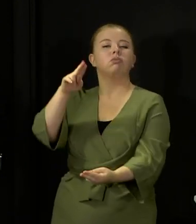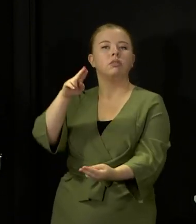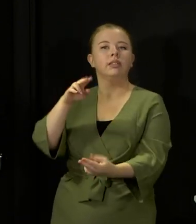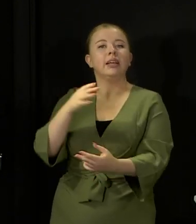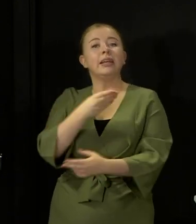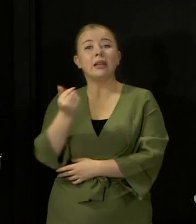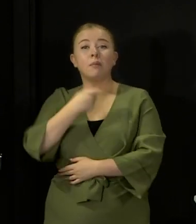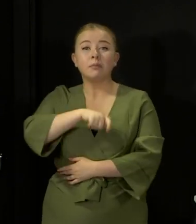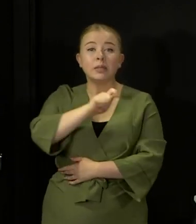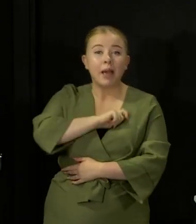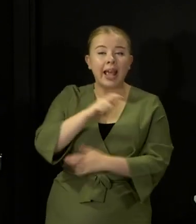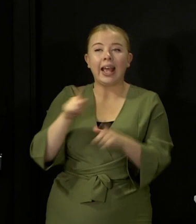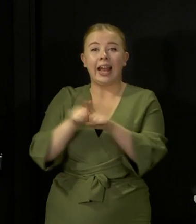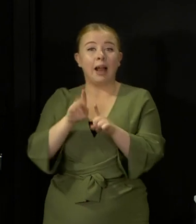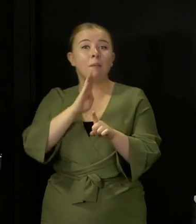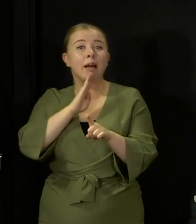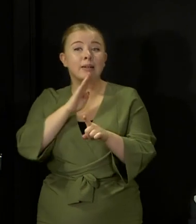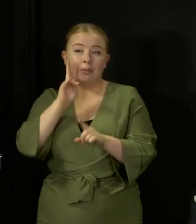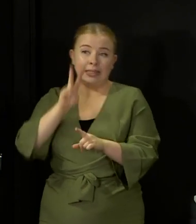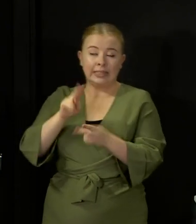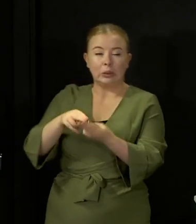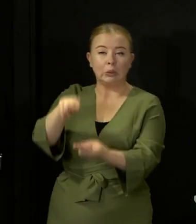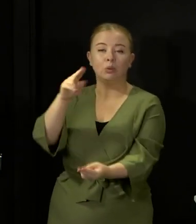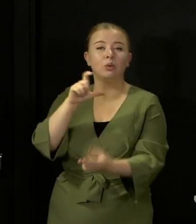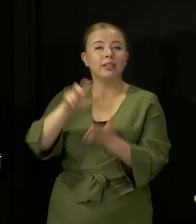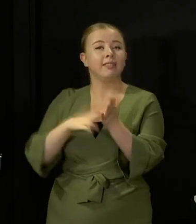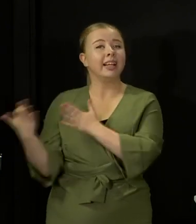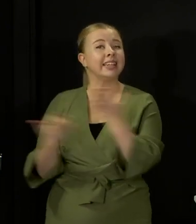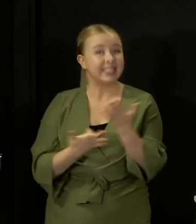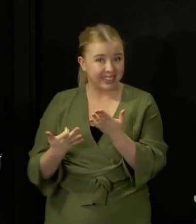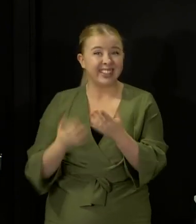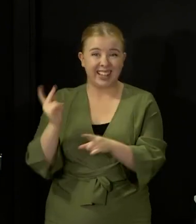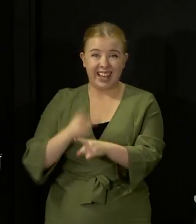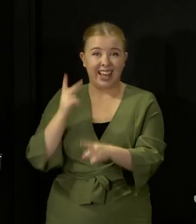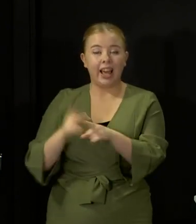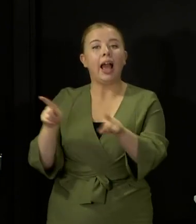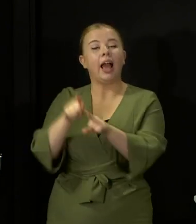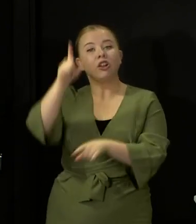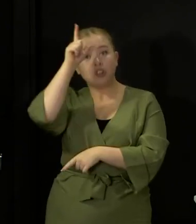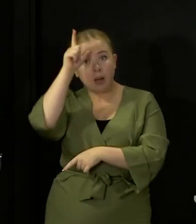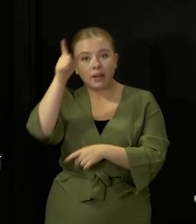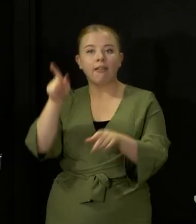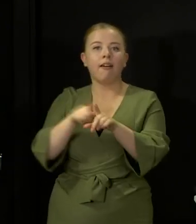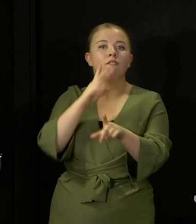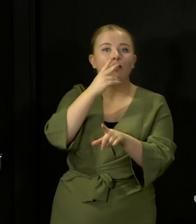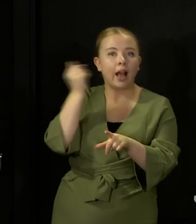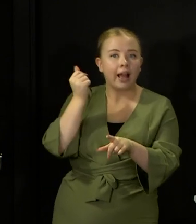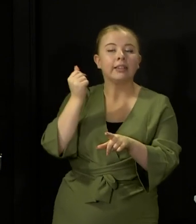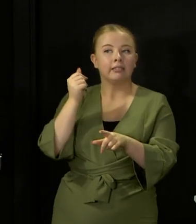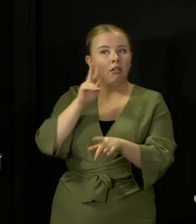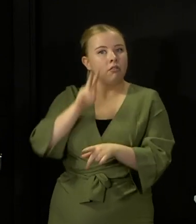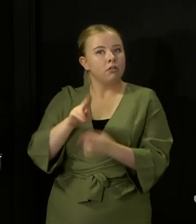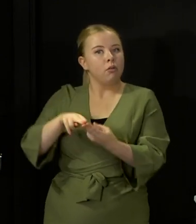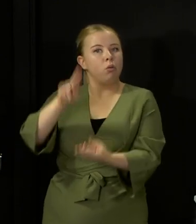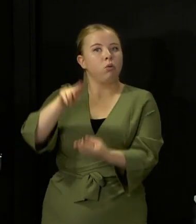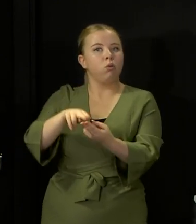and Belgium have seen increases in COVID in the last couple of weeks, and we're seeing outbreaks in countries like Germany and France. And I think